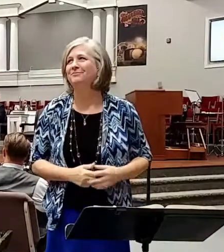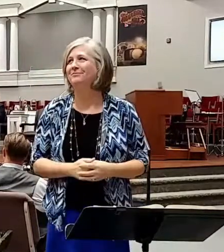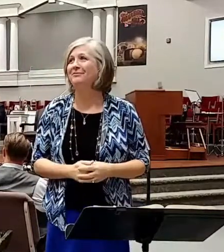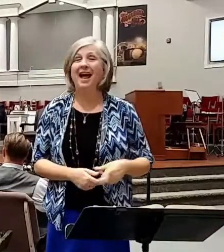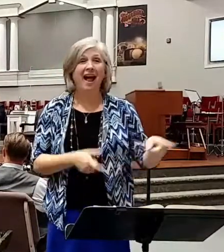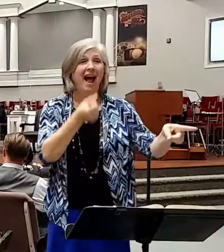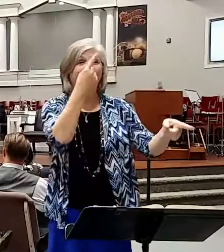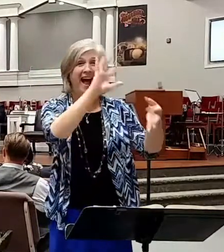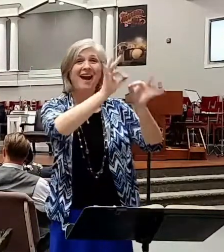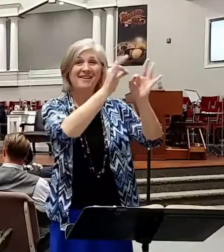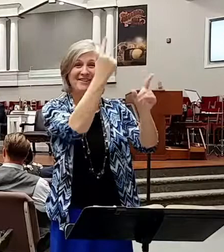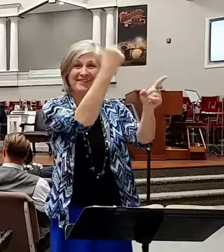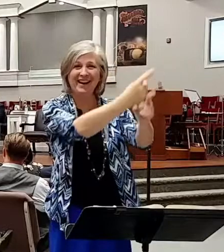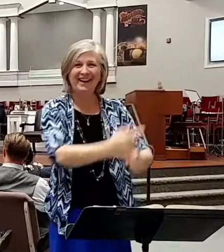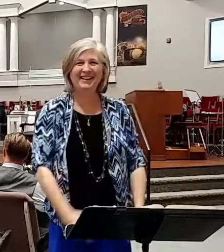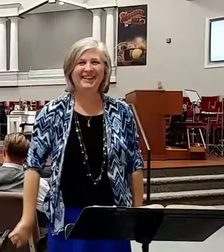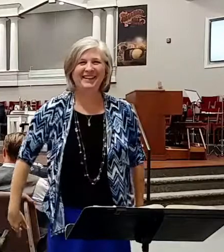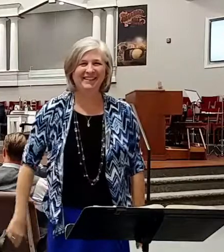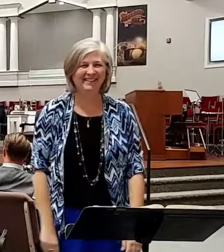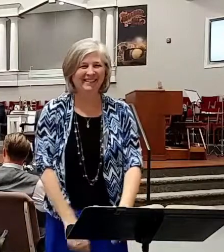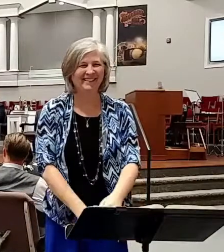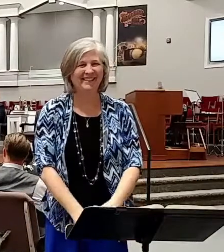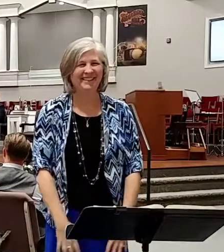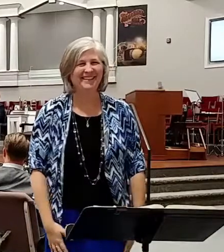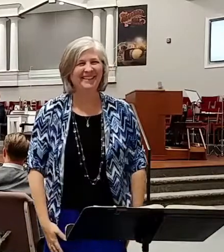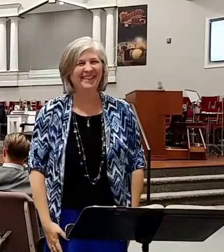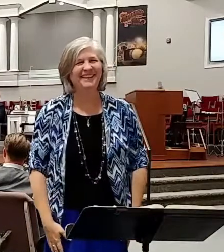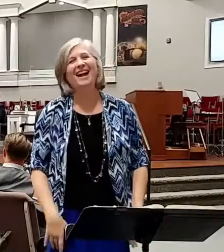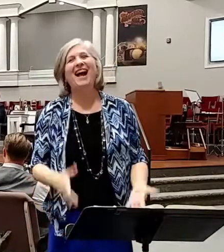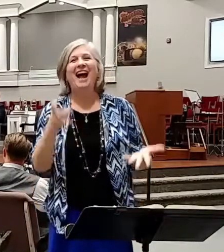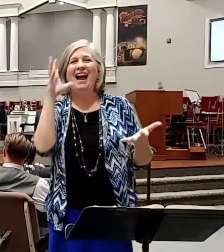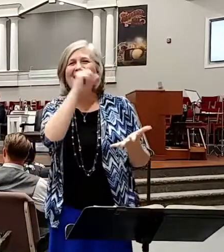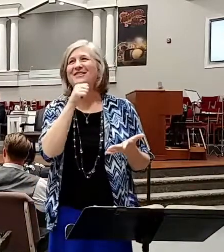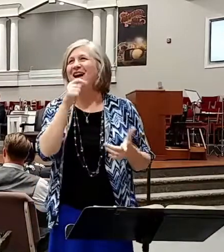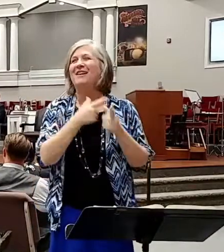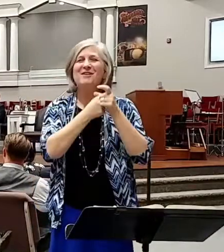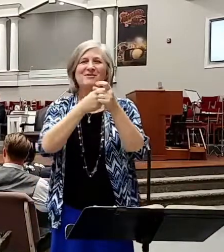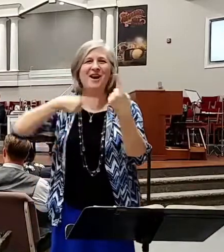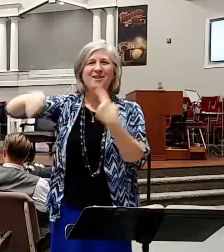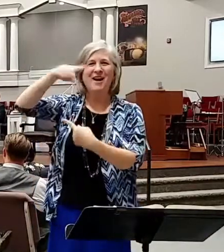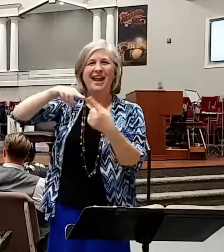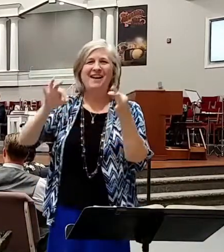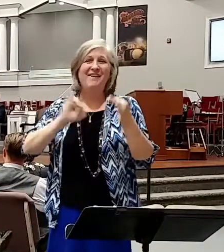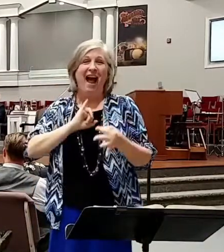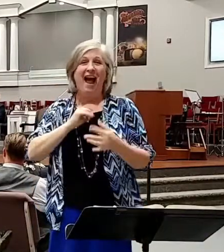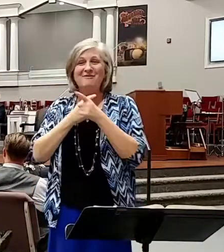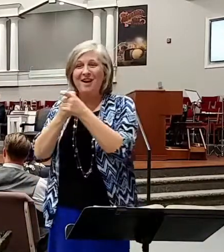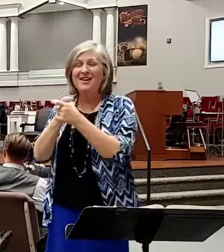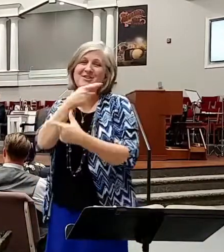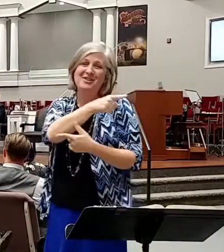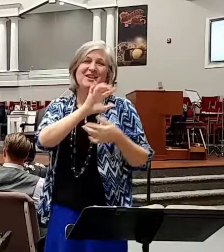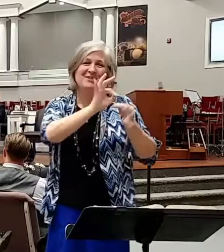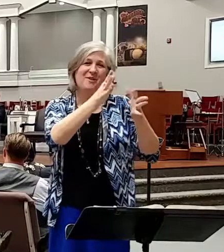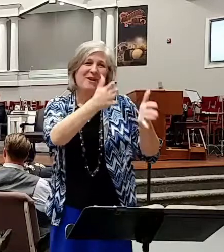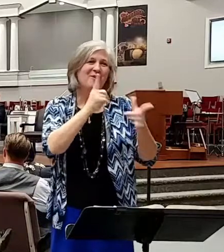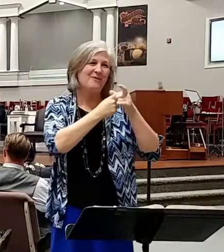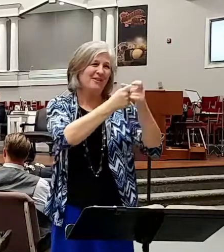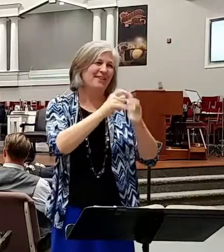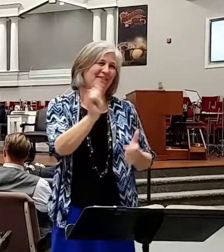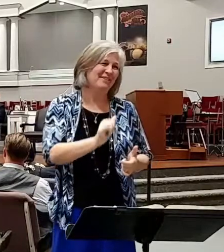translated good. I love that. I reckon she'll have to run around the room if I do. But anyway, it is great to be here. By the way,